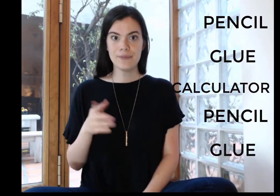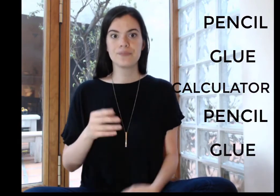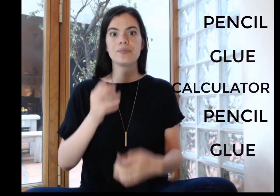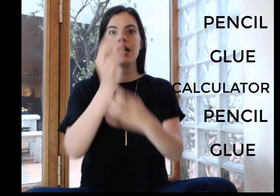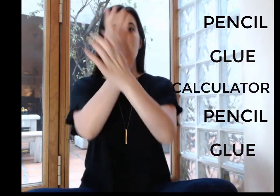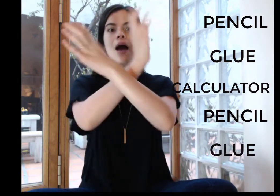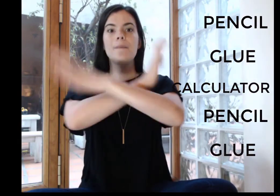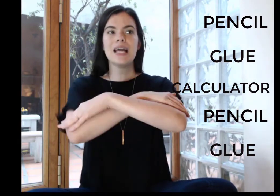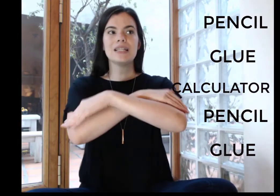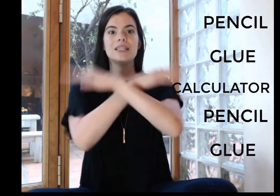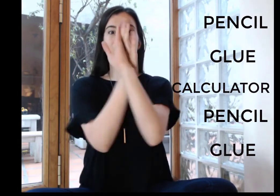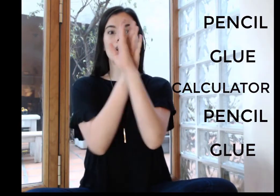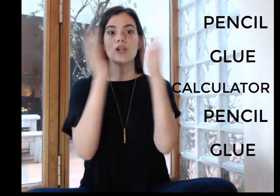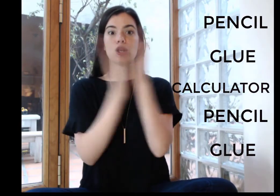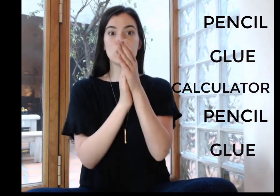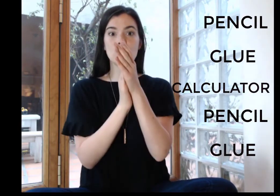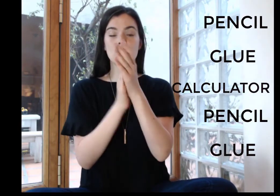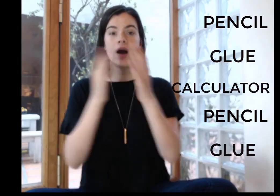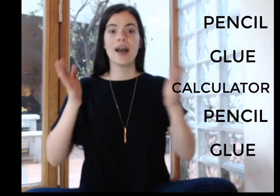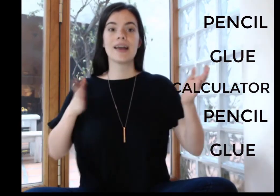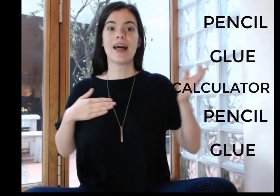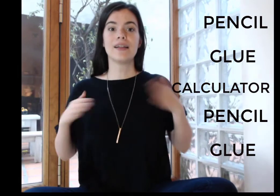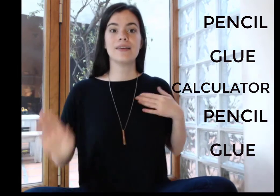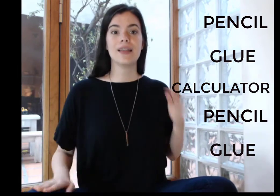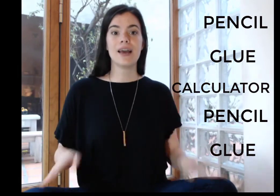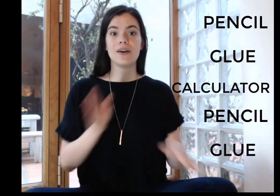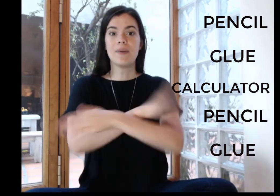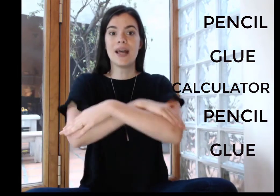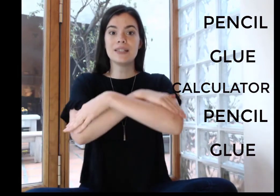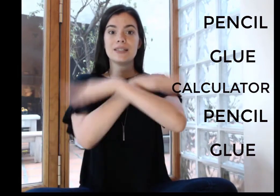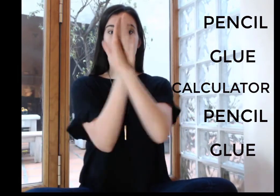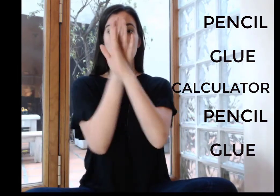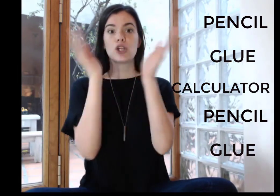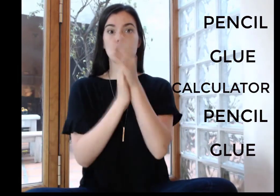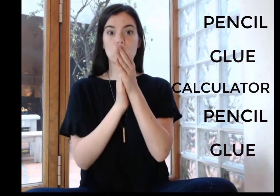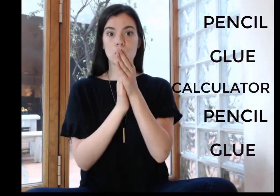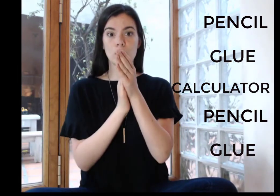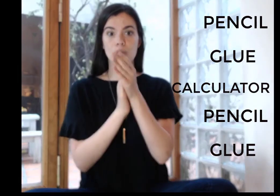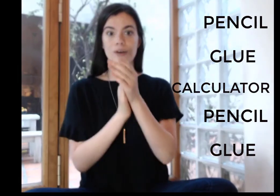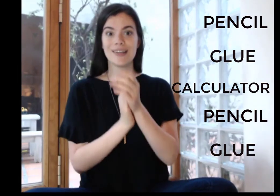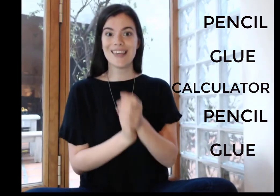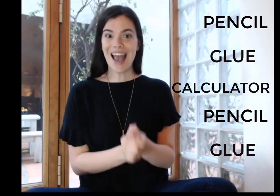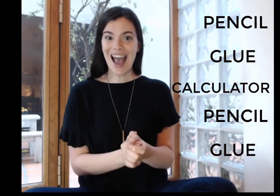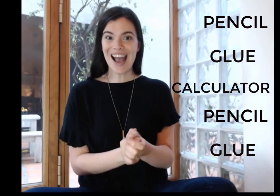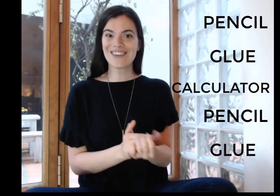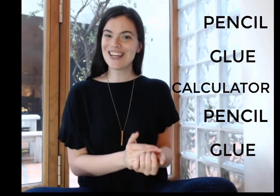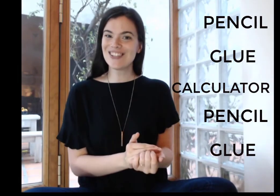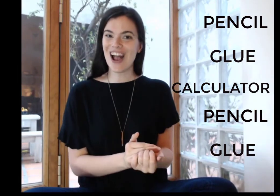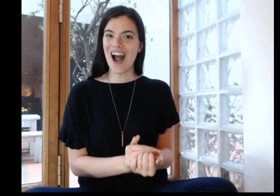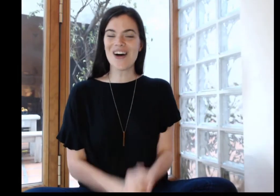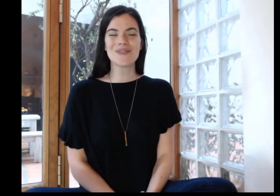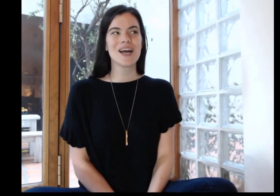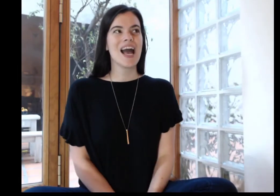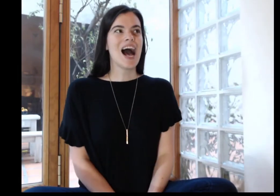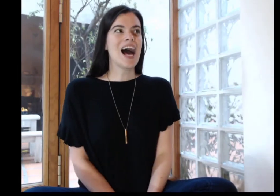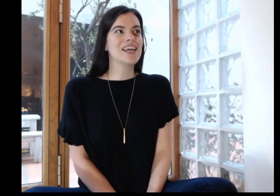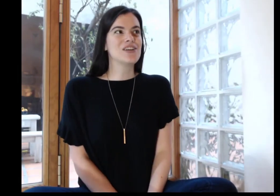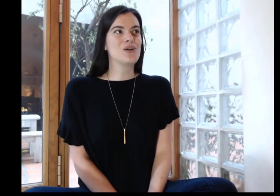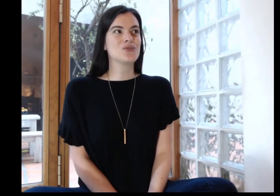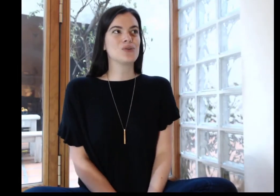pencil glue okay calculator pencil glue yeah great job i can also